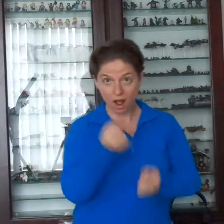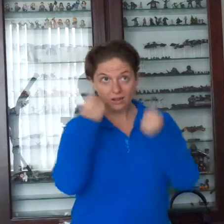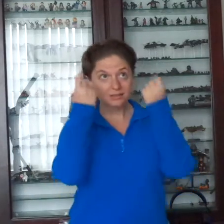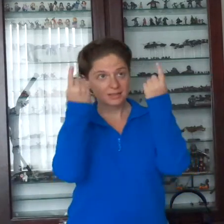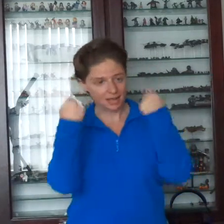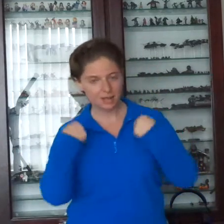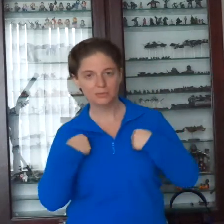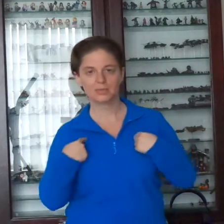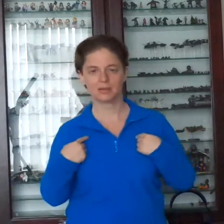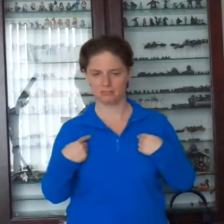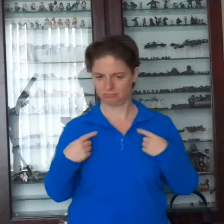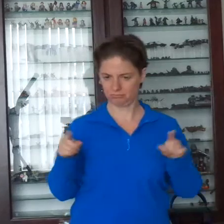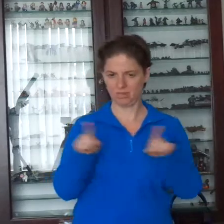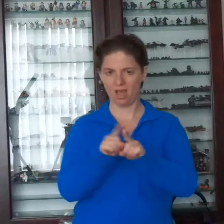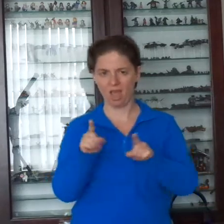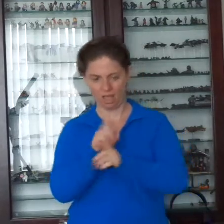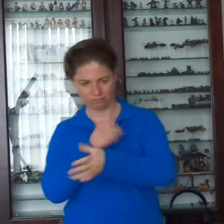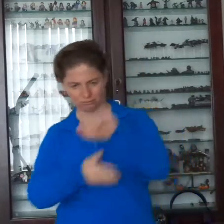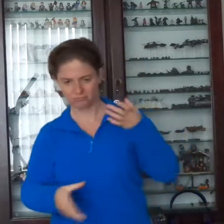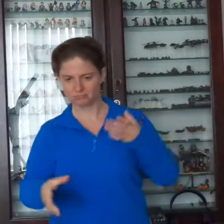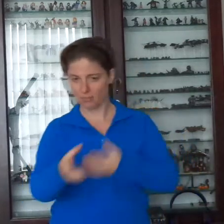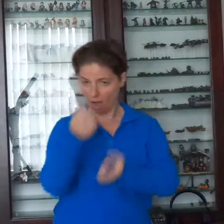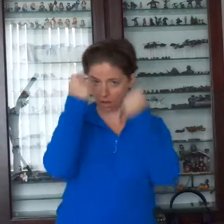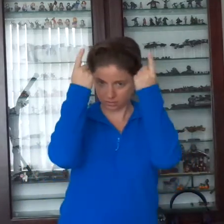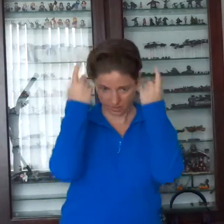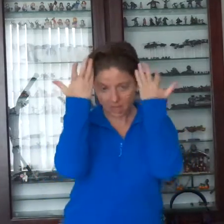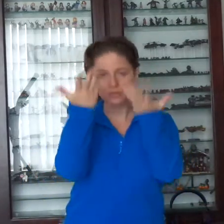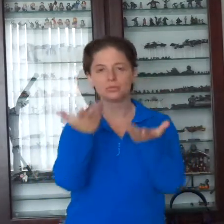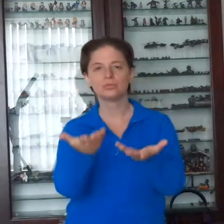know me by now,